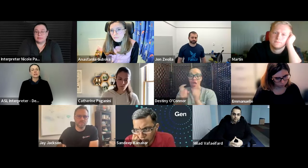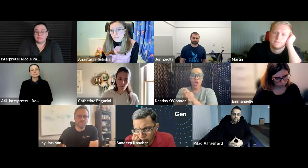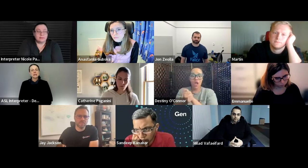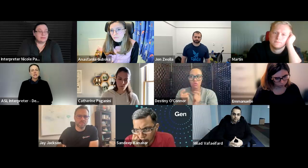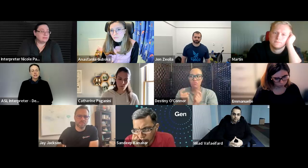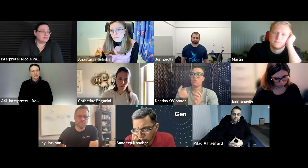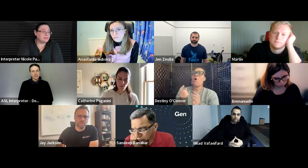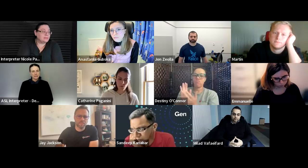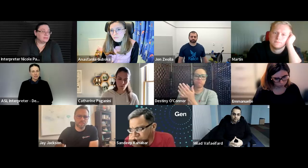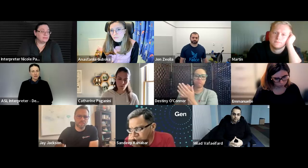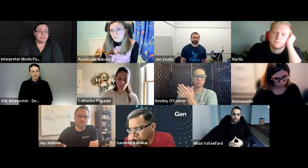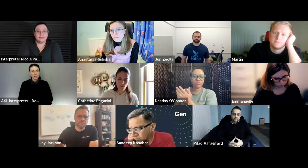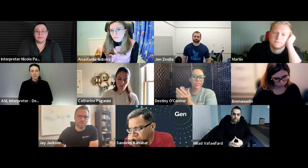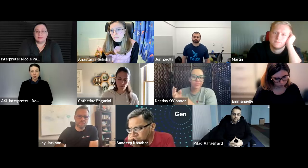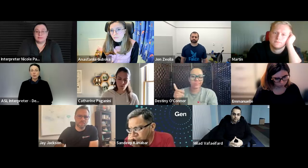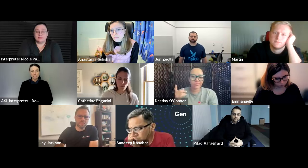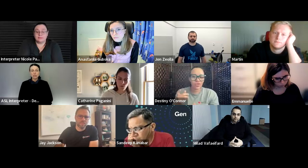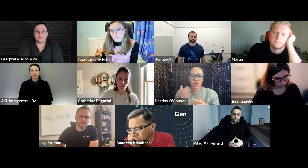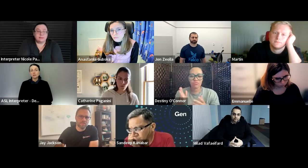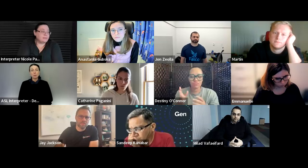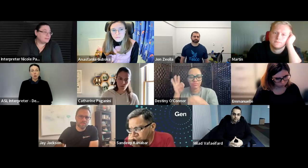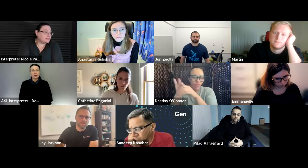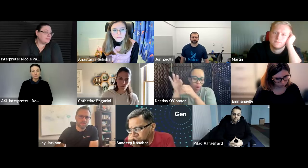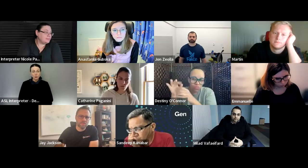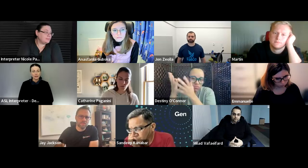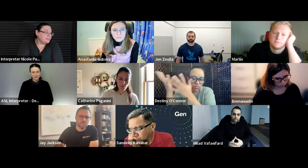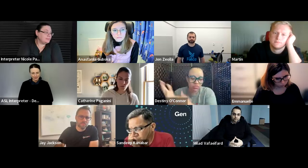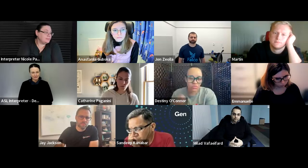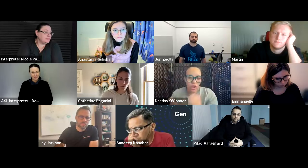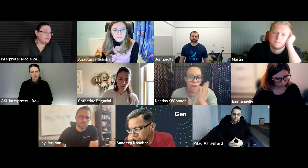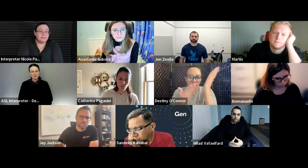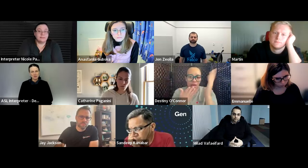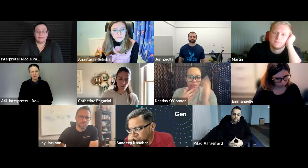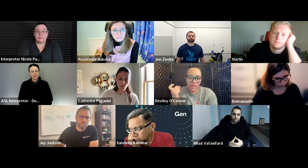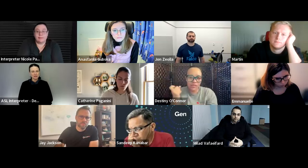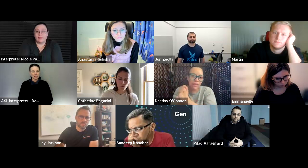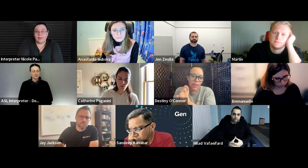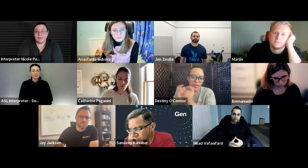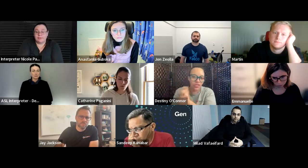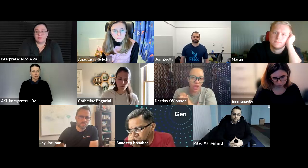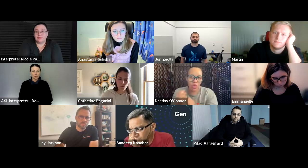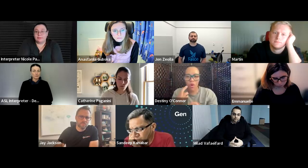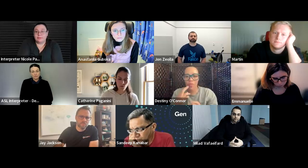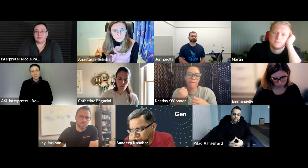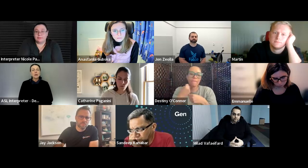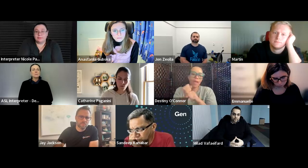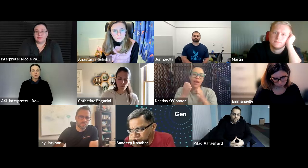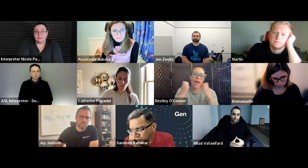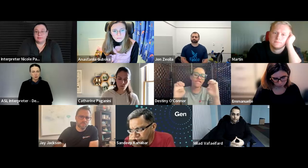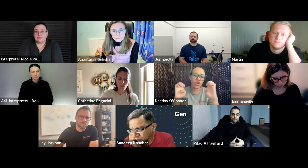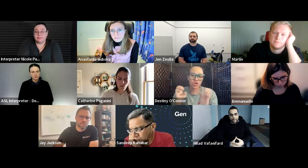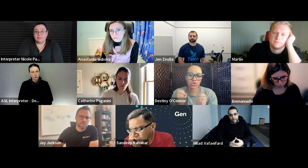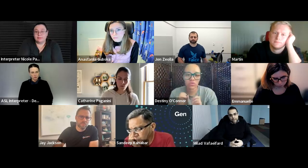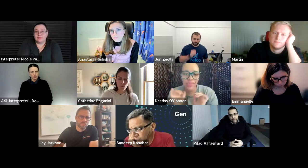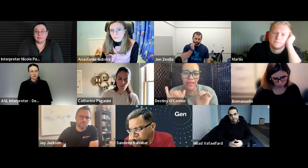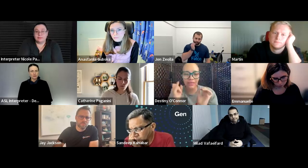employees and if they do make a change applaud them for it you know and maybe they could at some point get a most